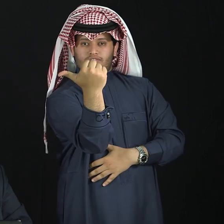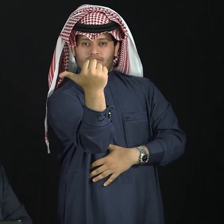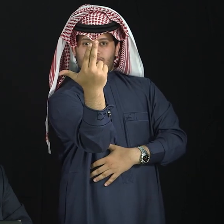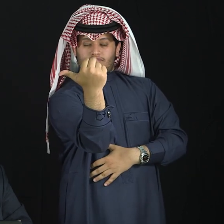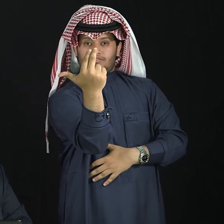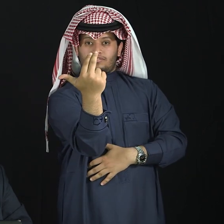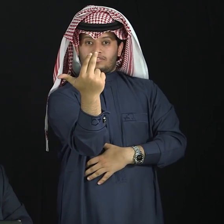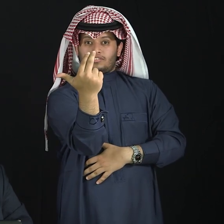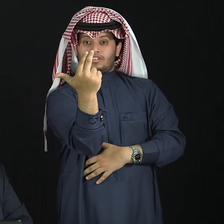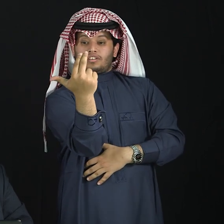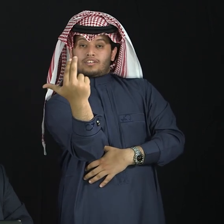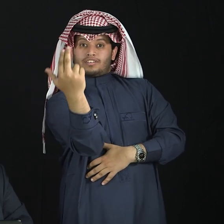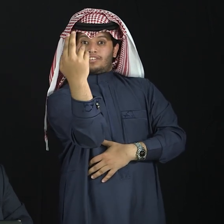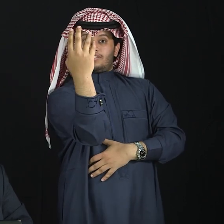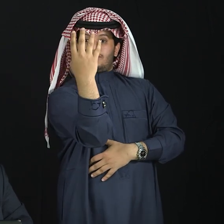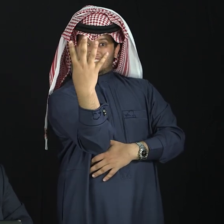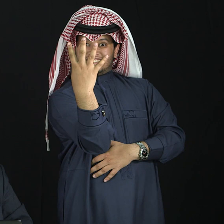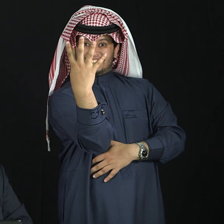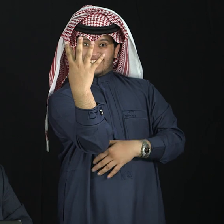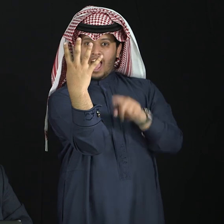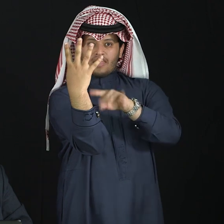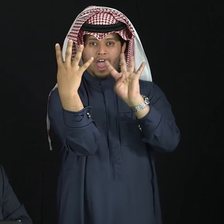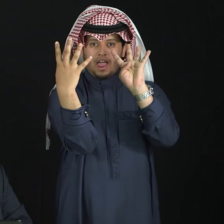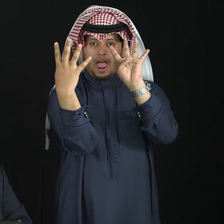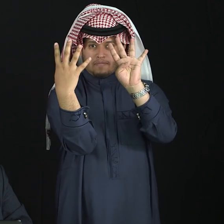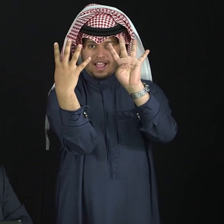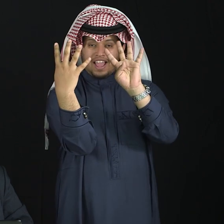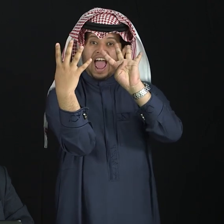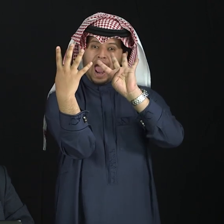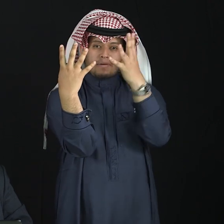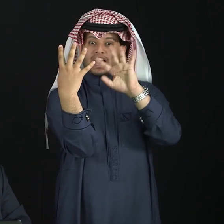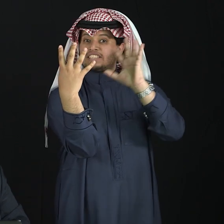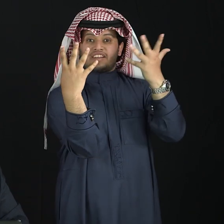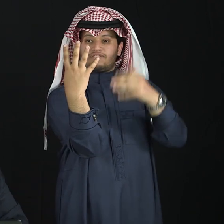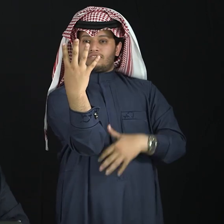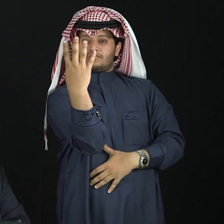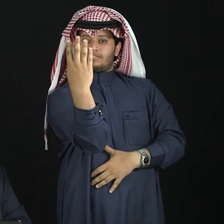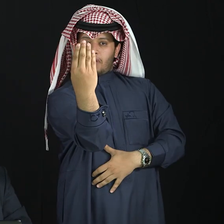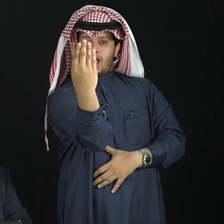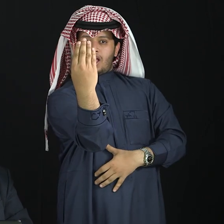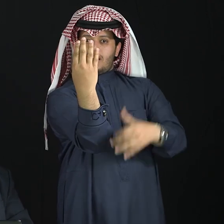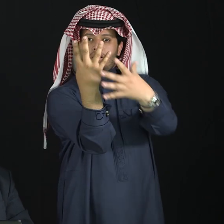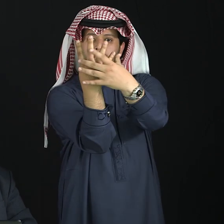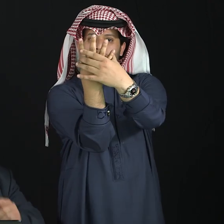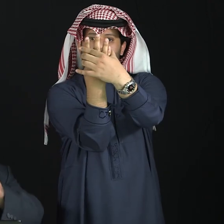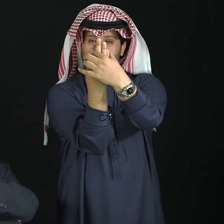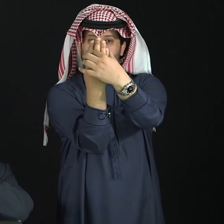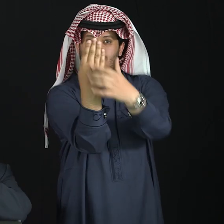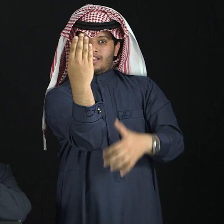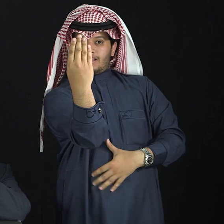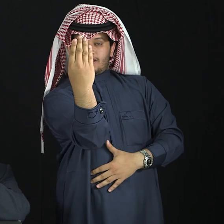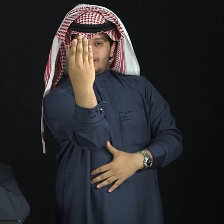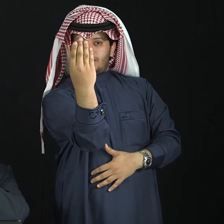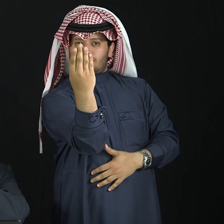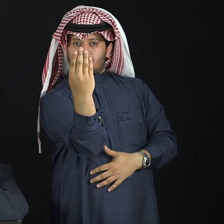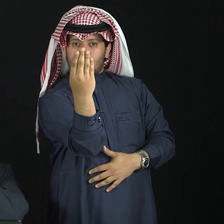Yeah. Then, 14. 14. Make sure, yeah,